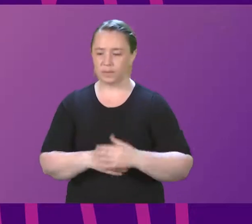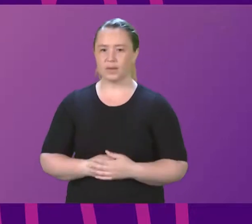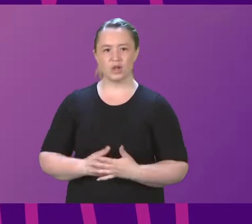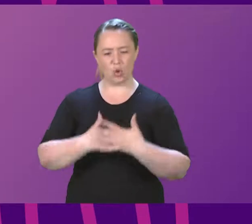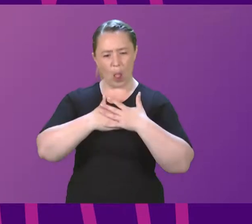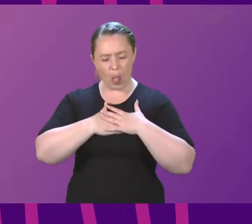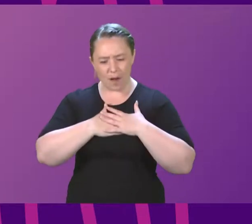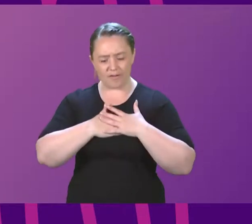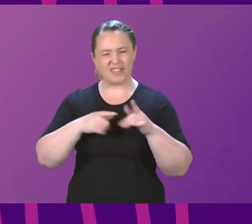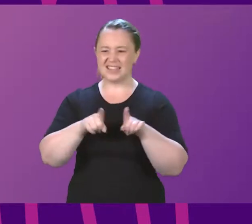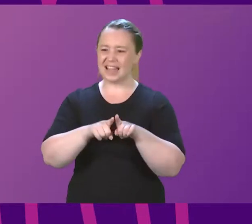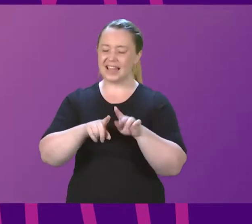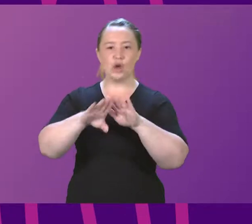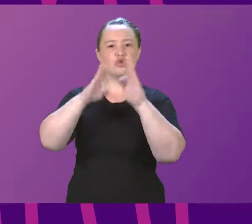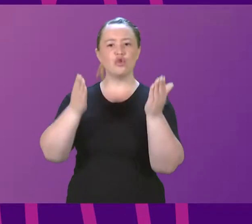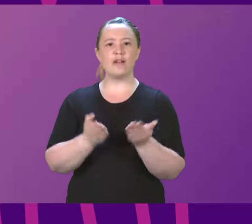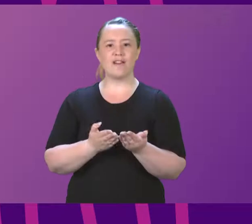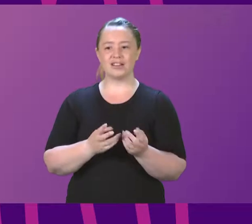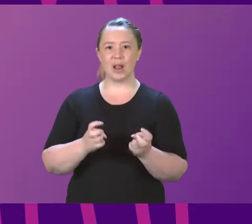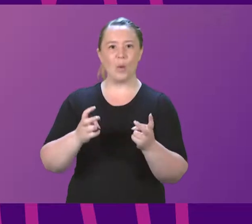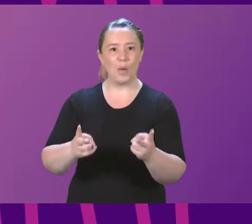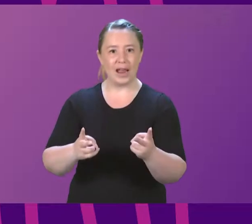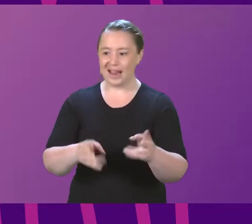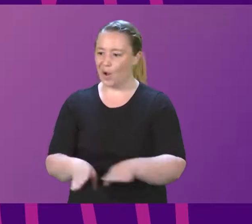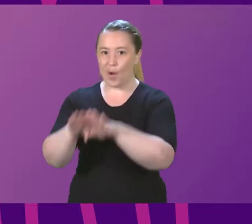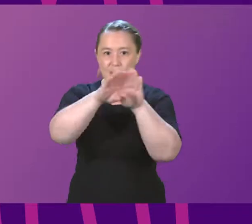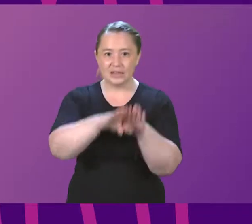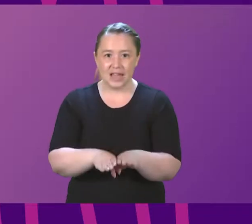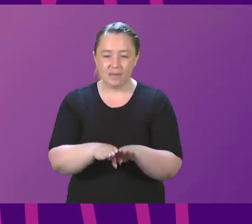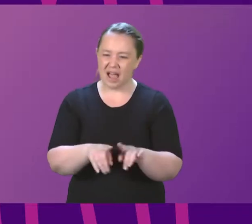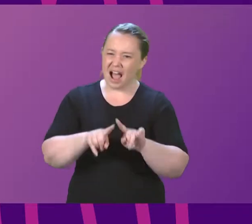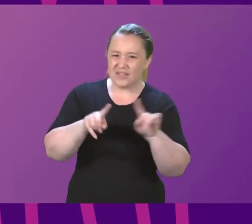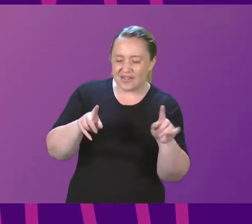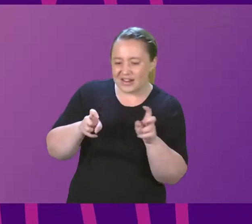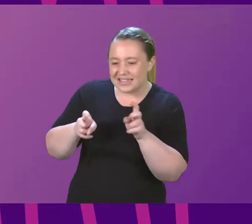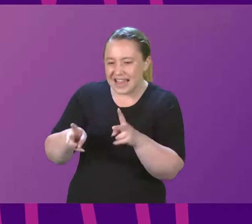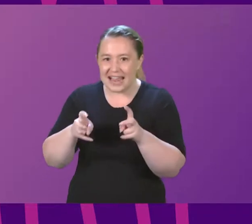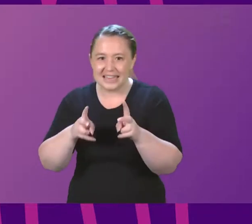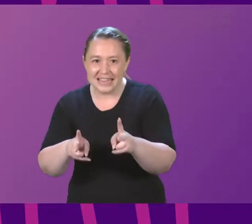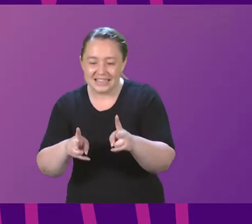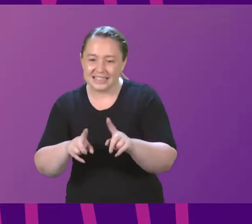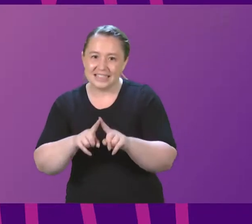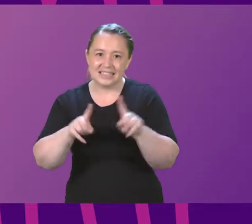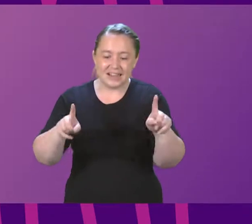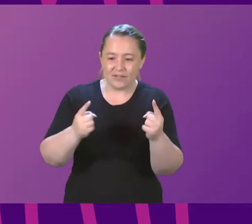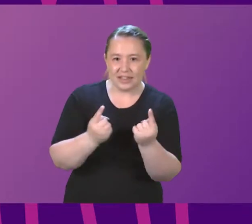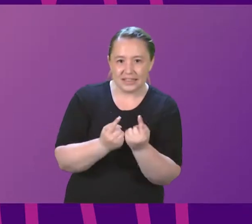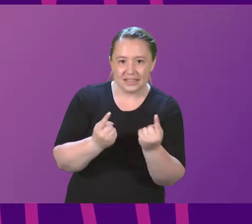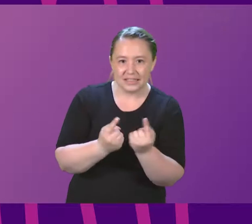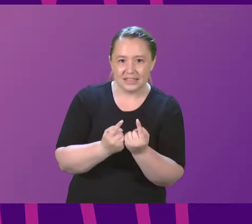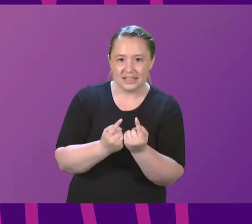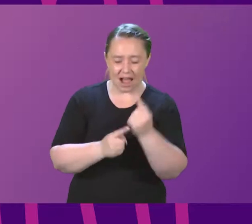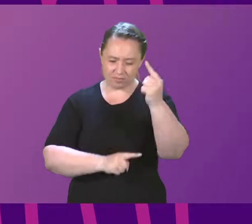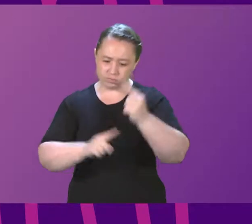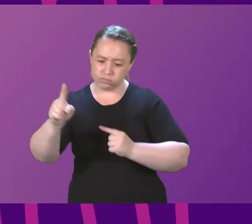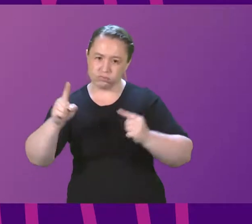universal way of life. But the various techniques and methods for developing love differ widely between the